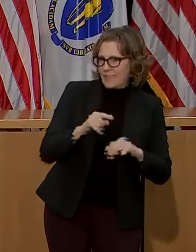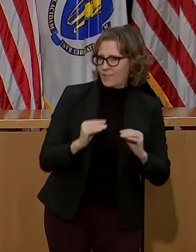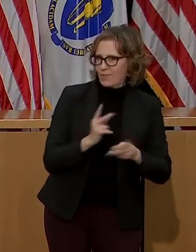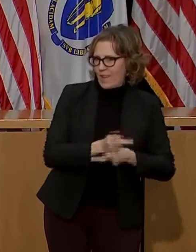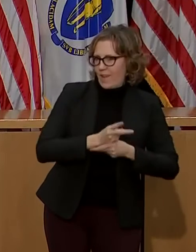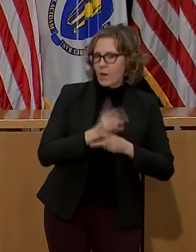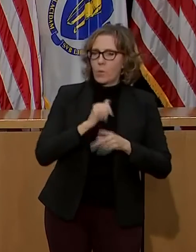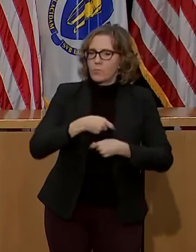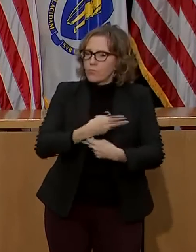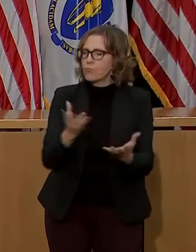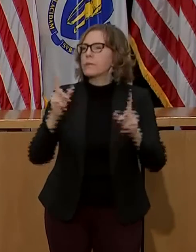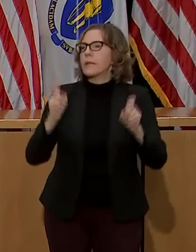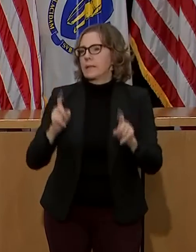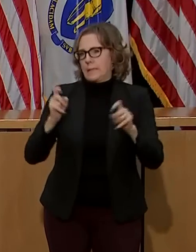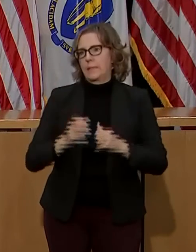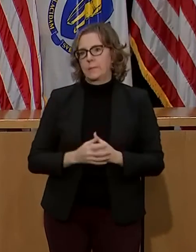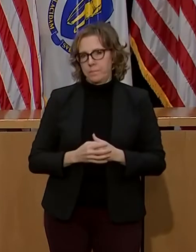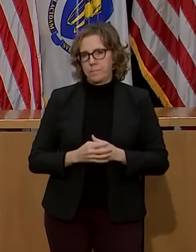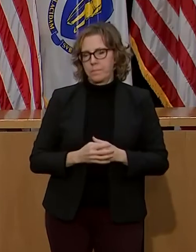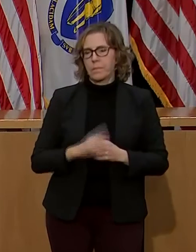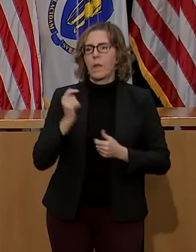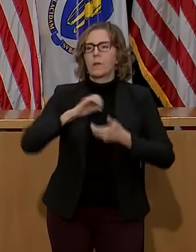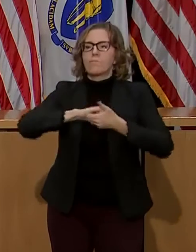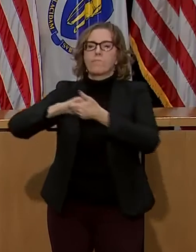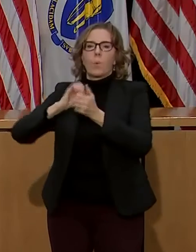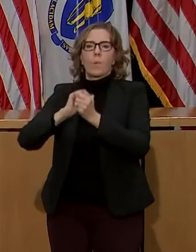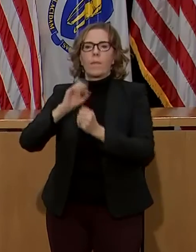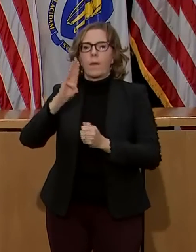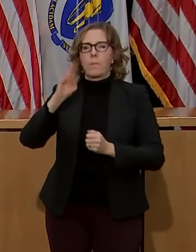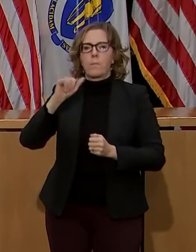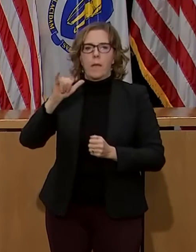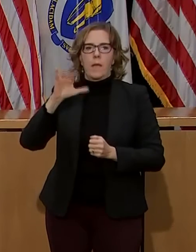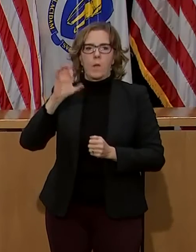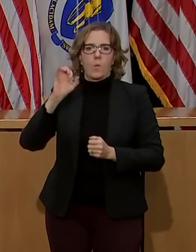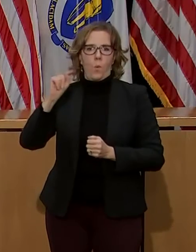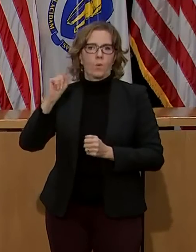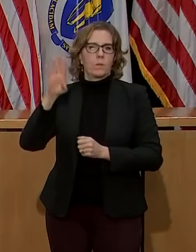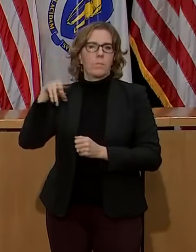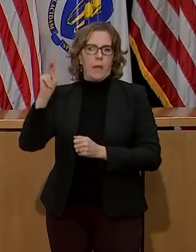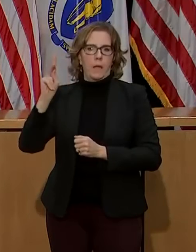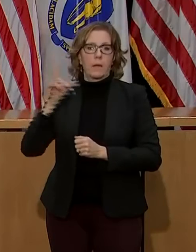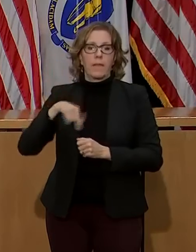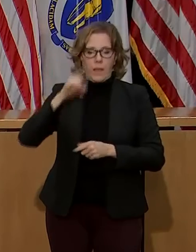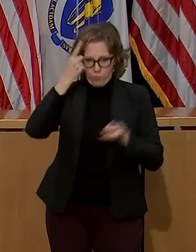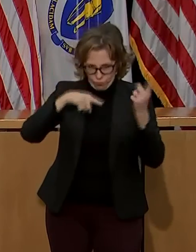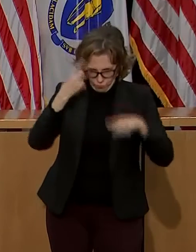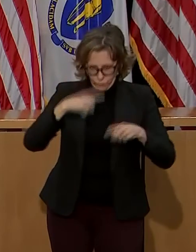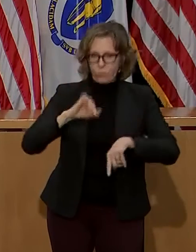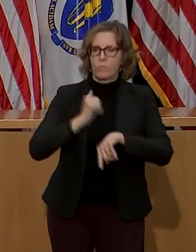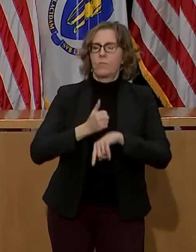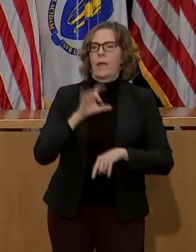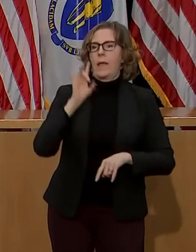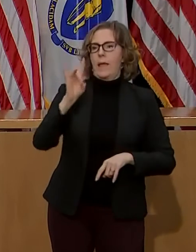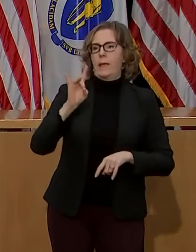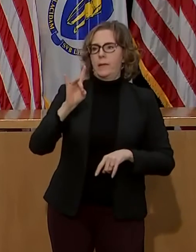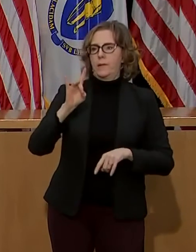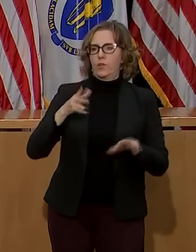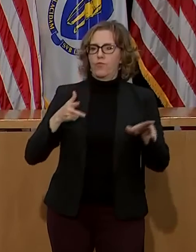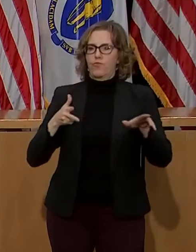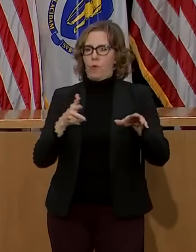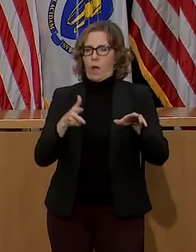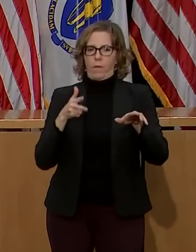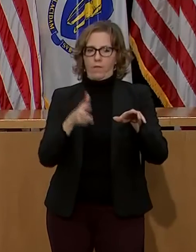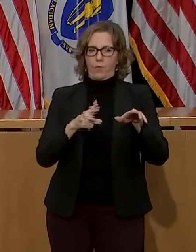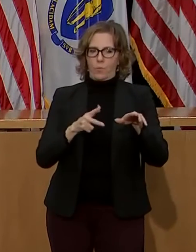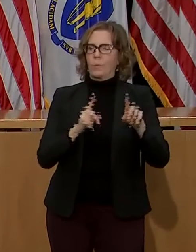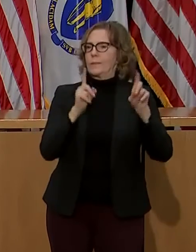Collaborative and Bay Coast Bank, eight rotating drive-through sites throughout the Commonwealth will be stood up to